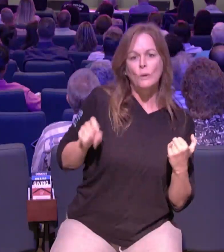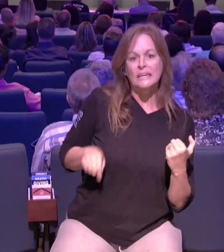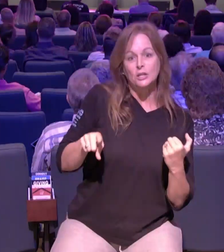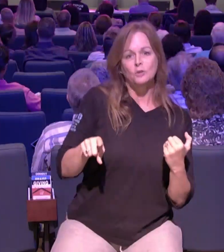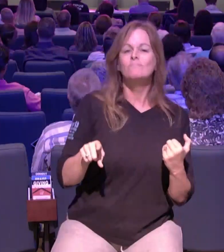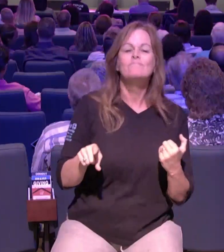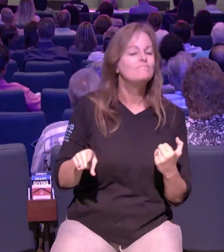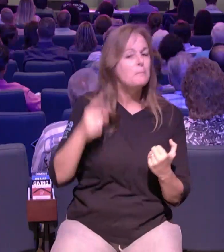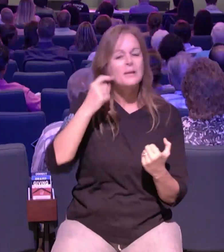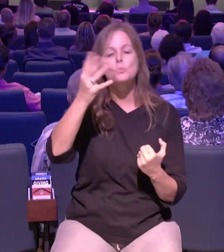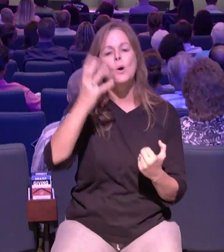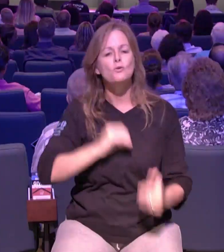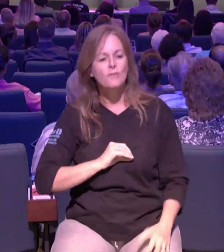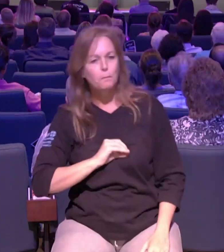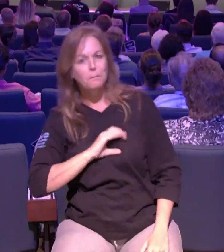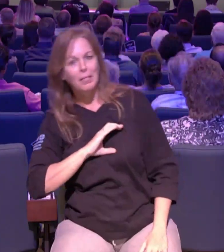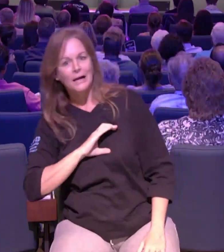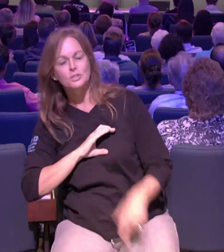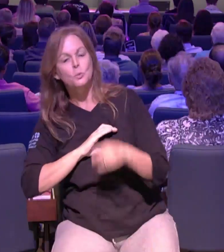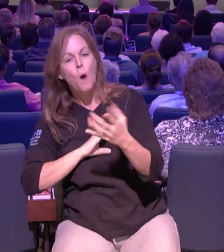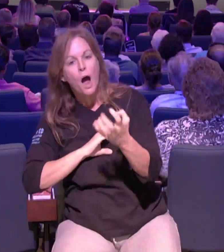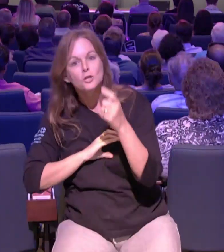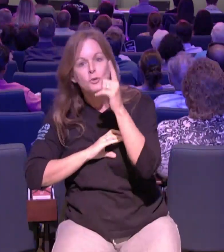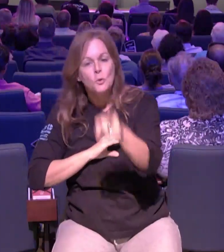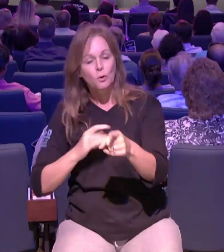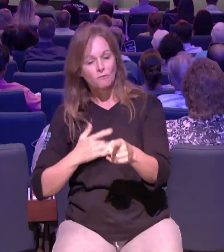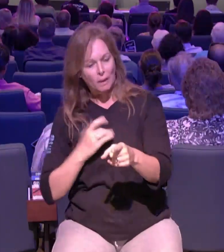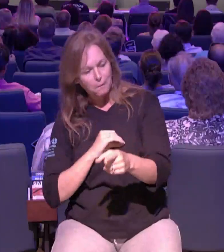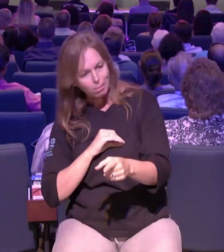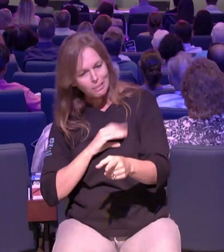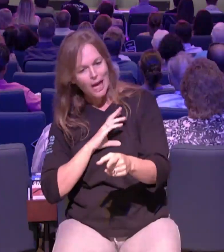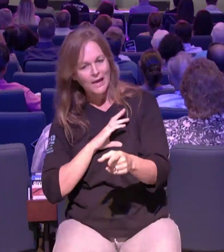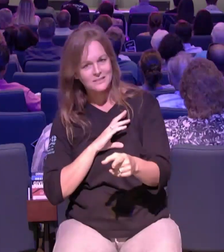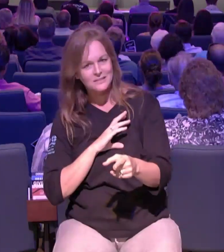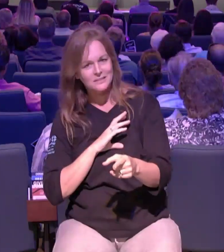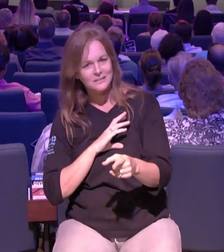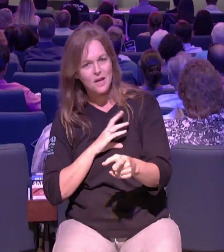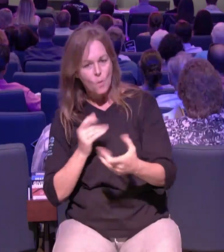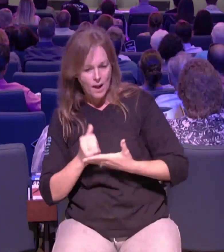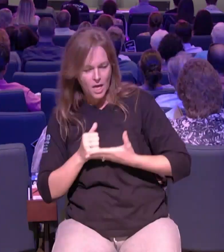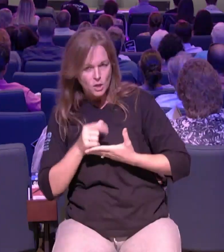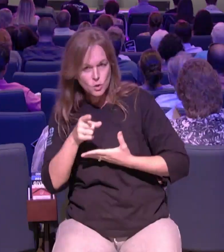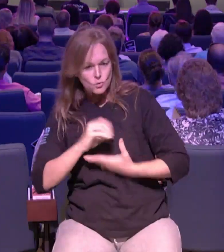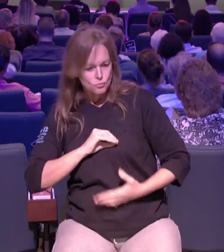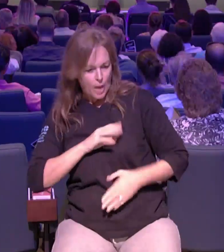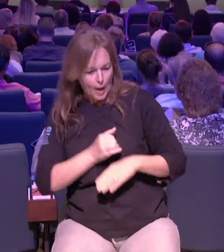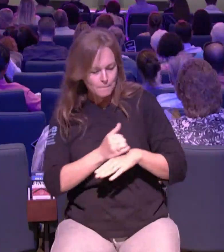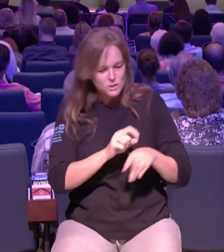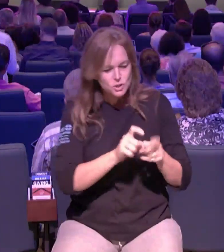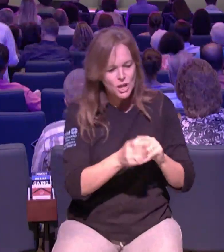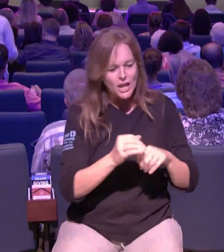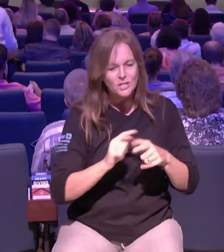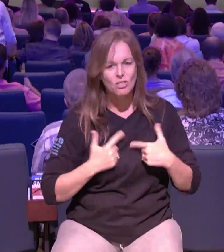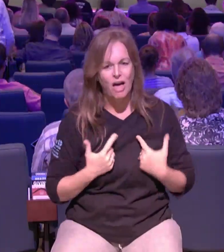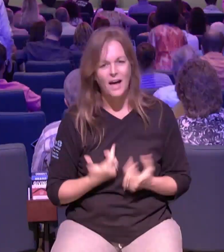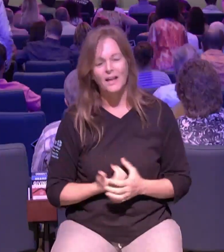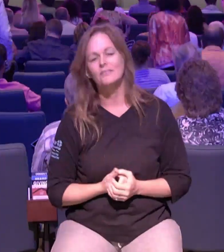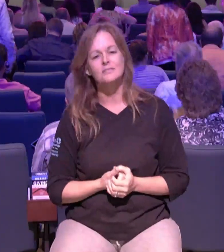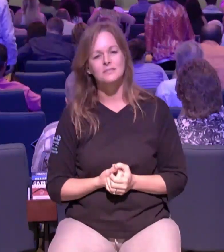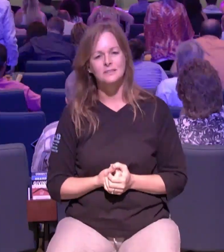i want the campus teams to come at all of our campuses and um we're going to stand together ask at this time of prayer nobody leave as